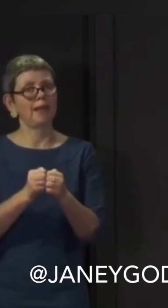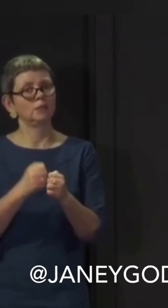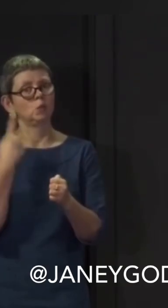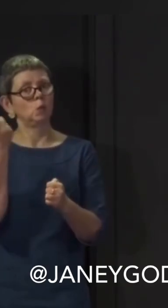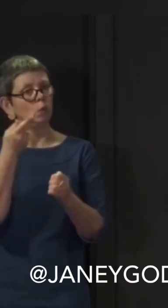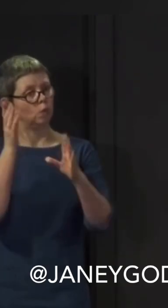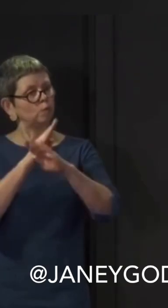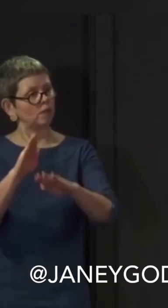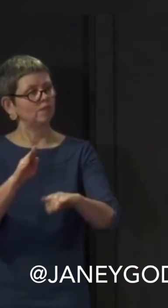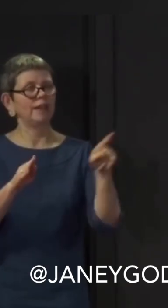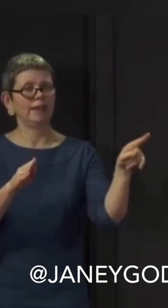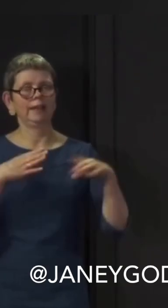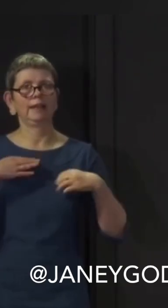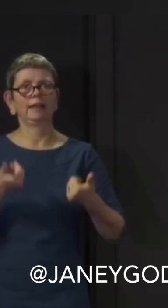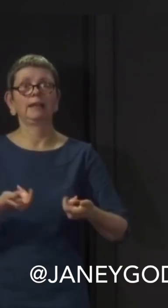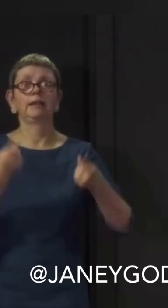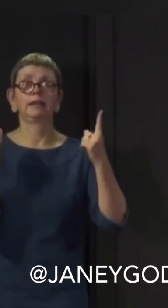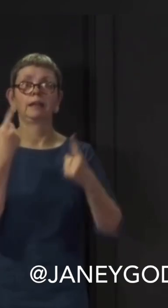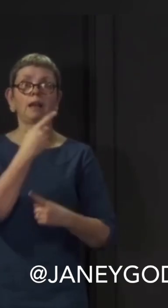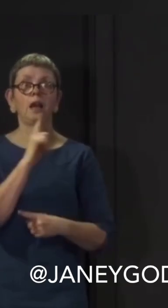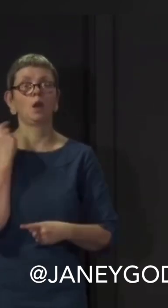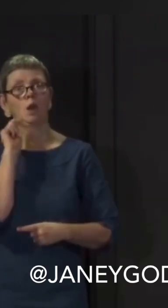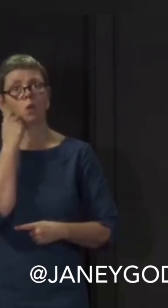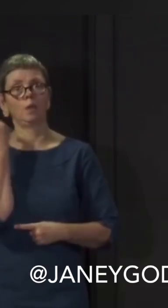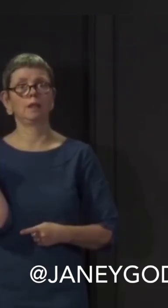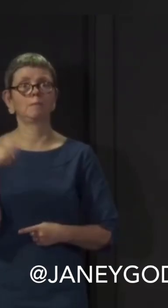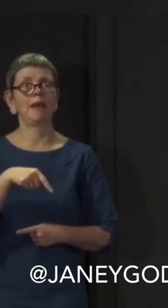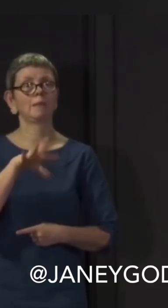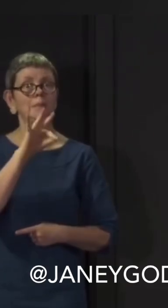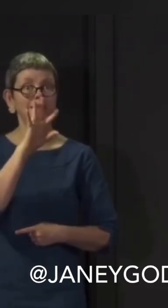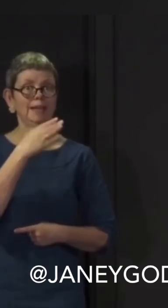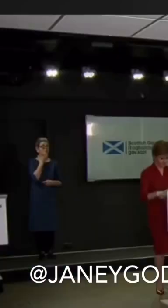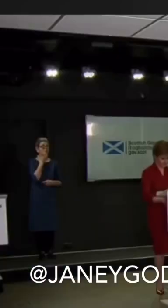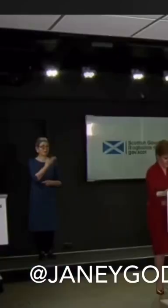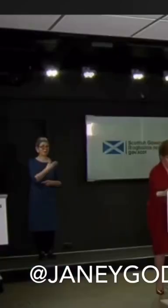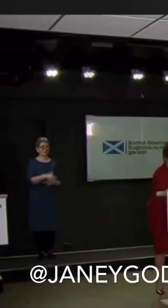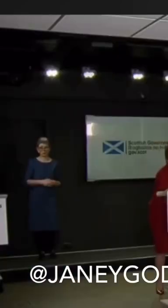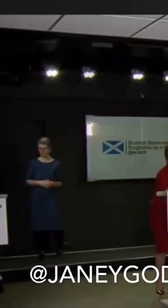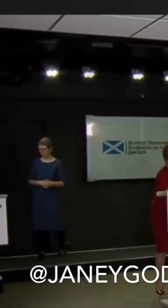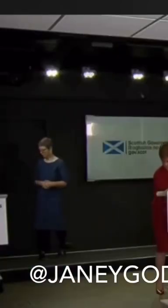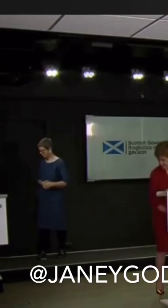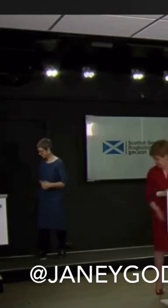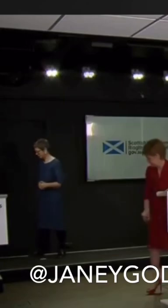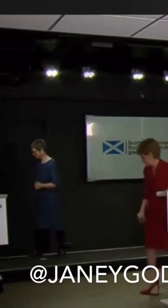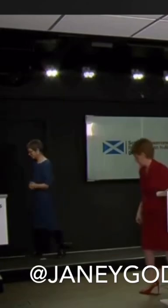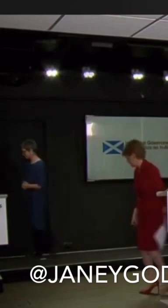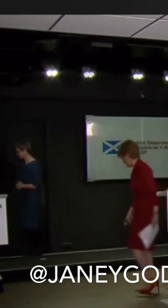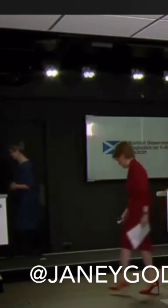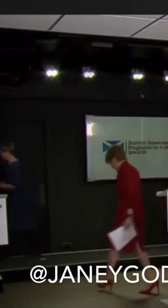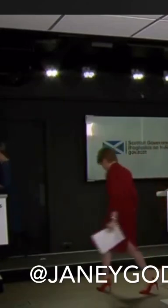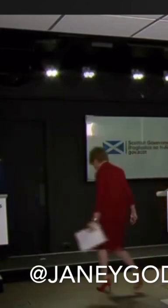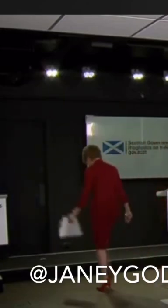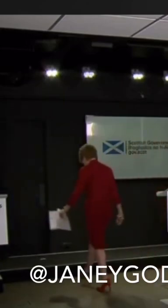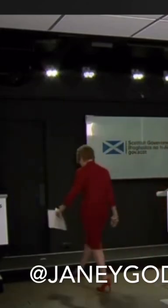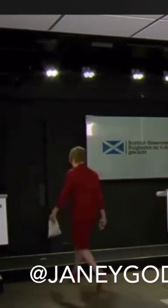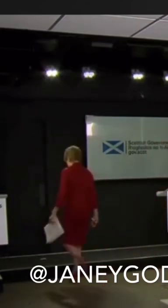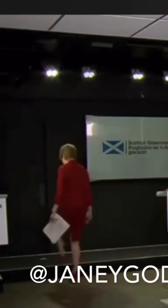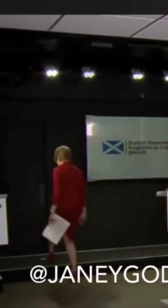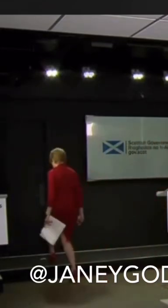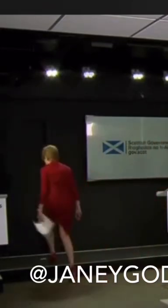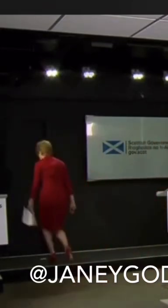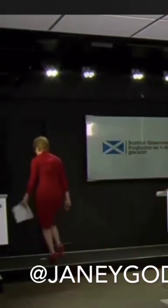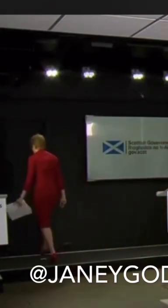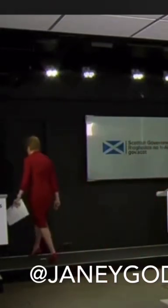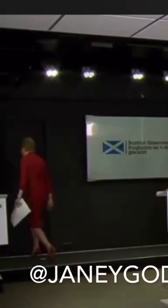cheers to you guys. I'm going to head out now, so thanks. Right, I've got on different shoes today. Ow, ow, ow. They're